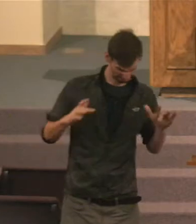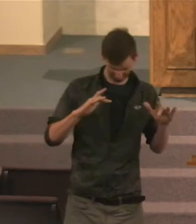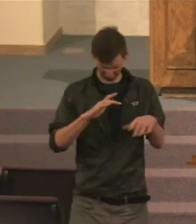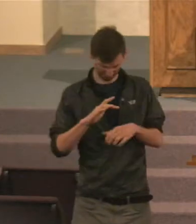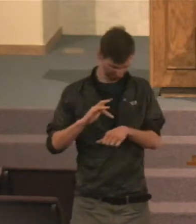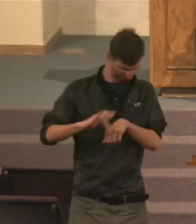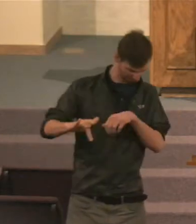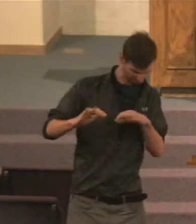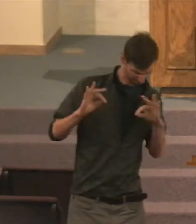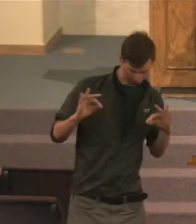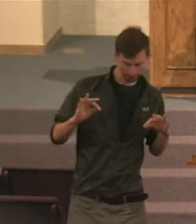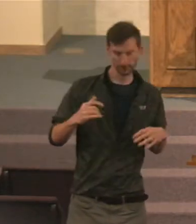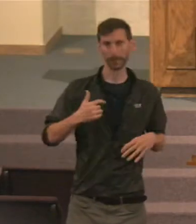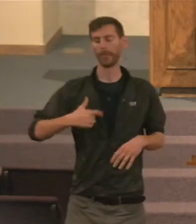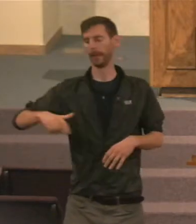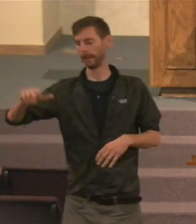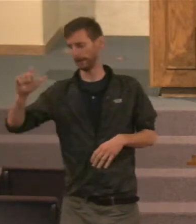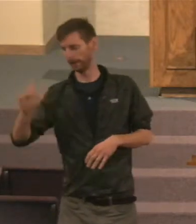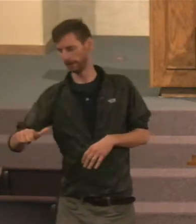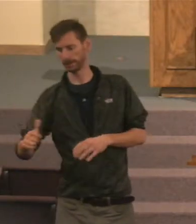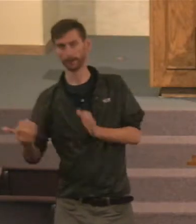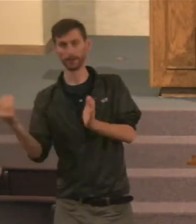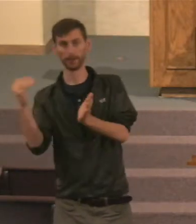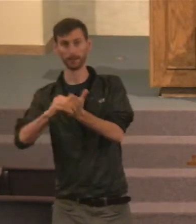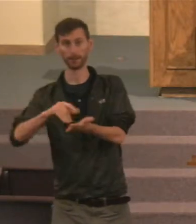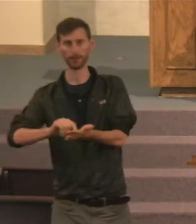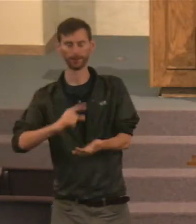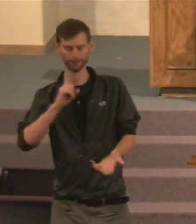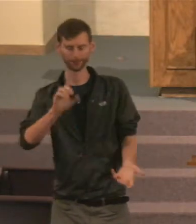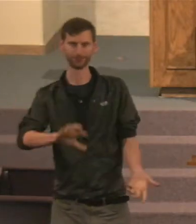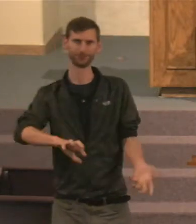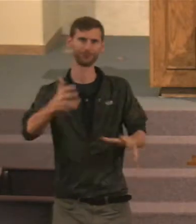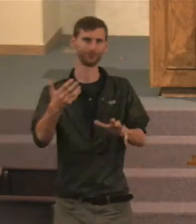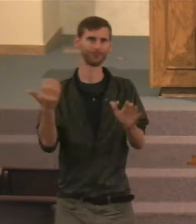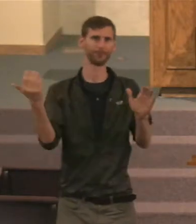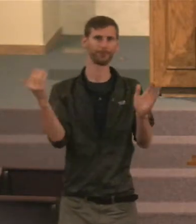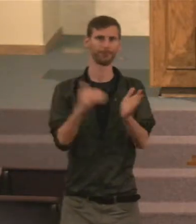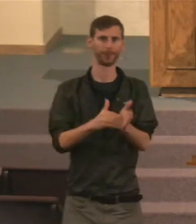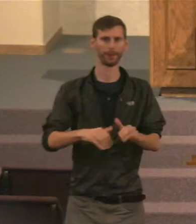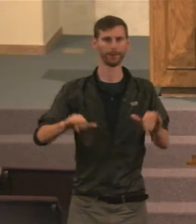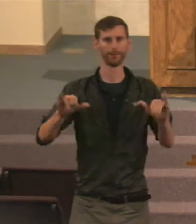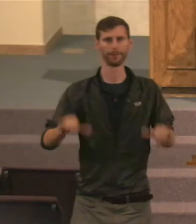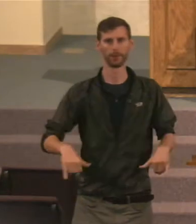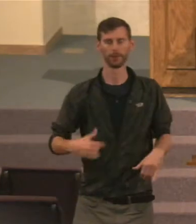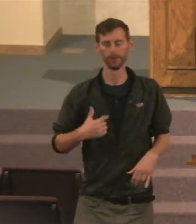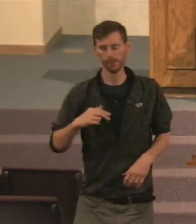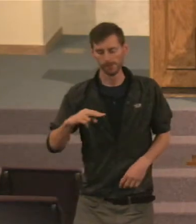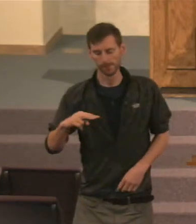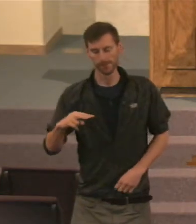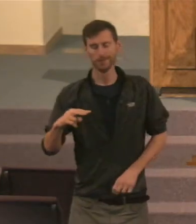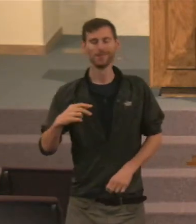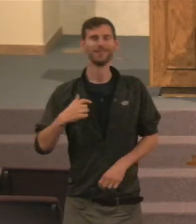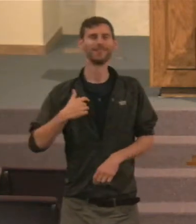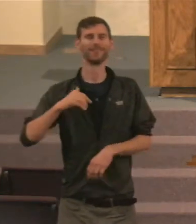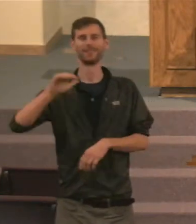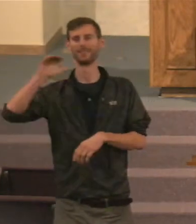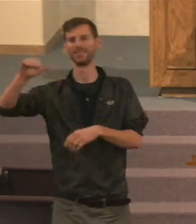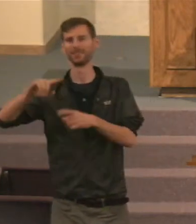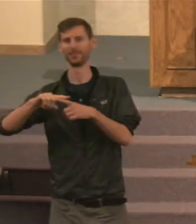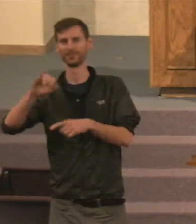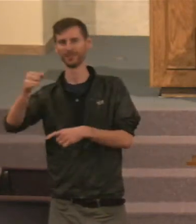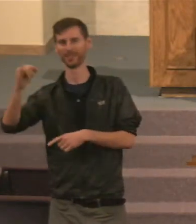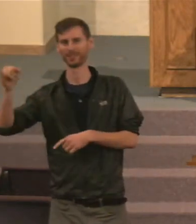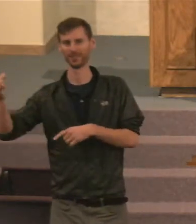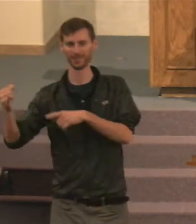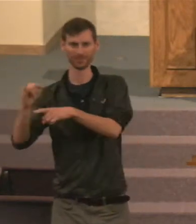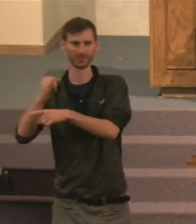So I was looking for J.J. and couldn't find him. He was the one that knew how to handle it. When J.J. came in, he didn't believe me.